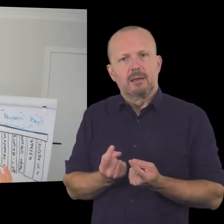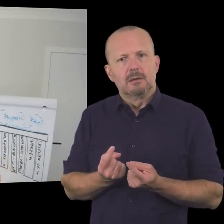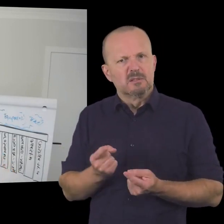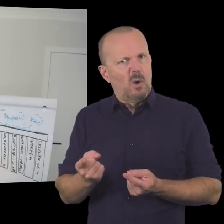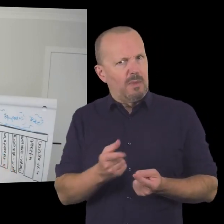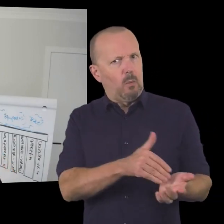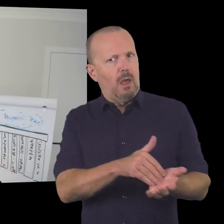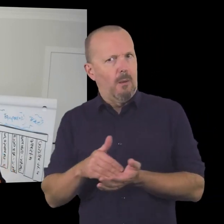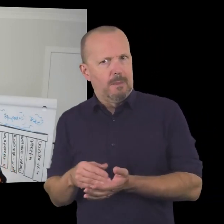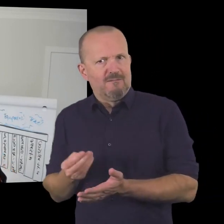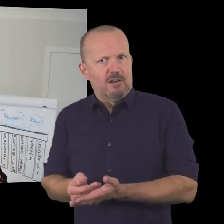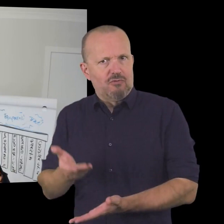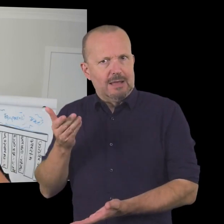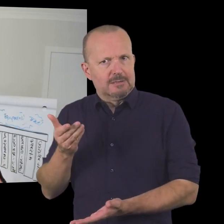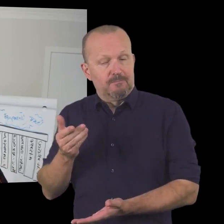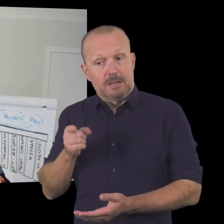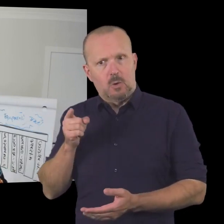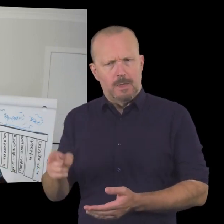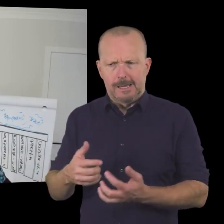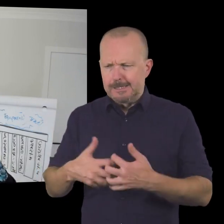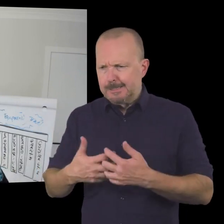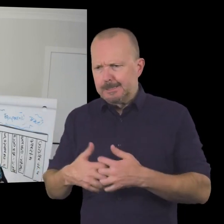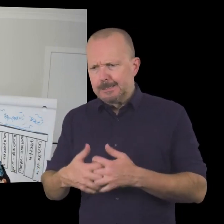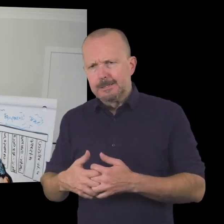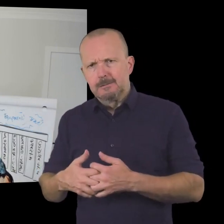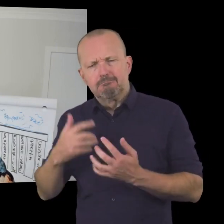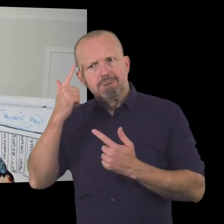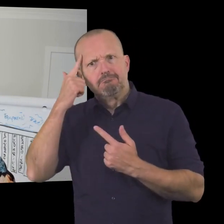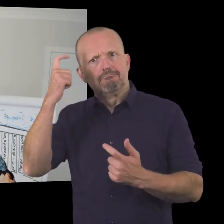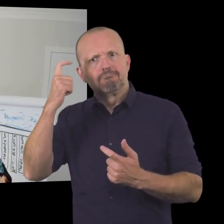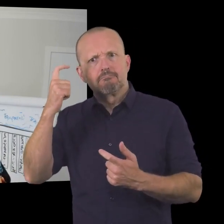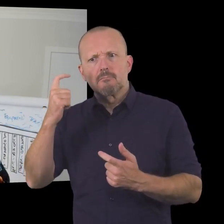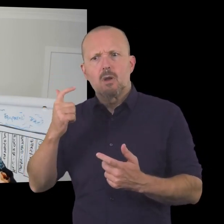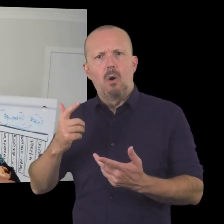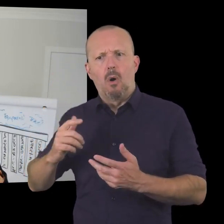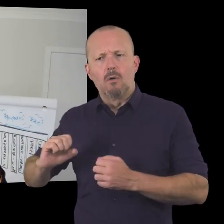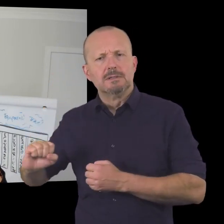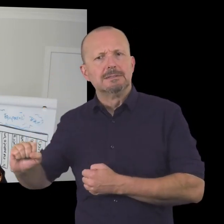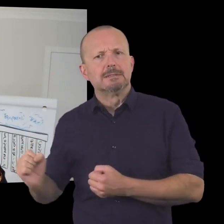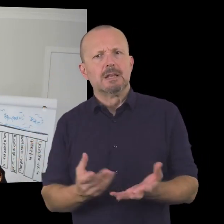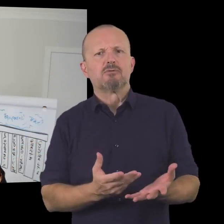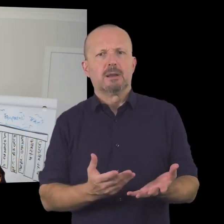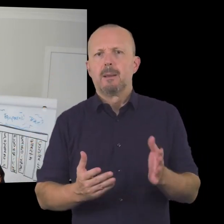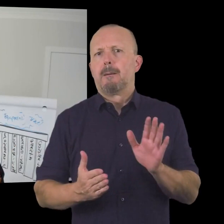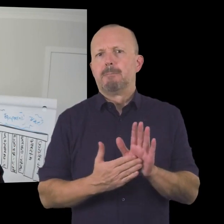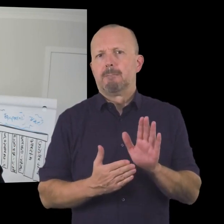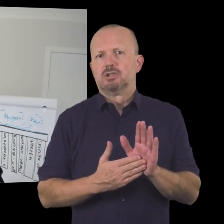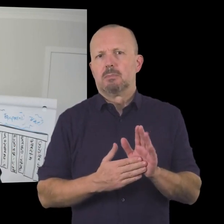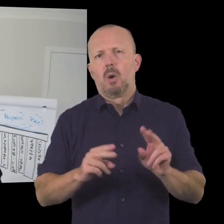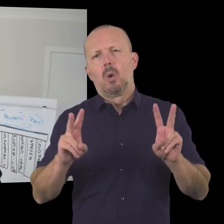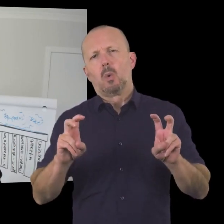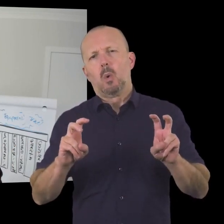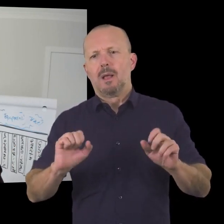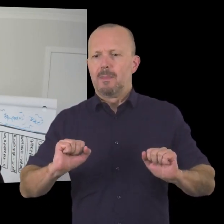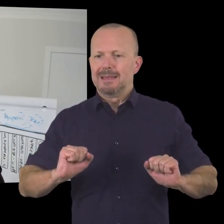helping us to raise funds and they created the idea of uh the uh of a of a friend of sorry of